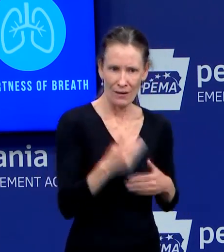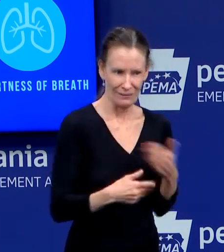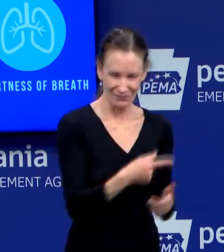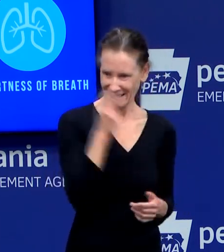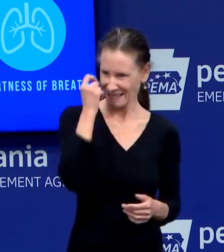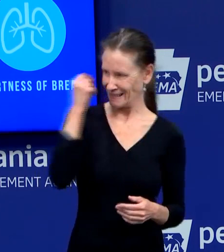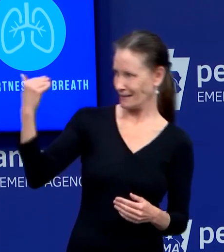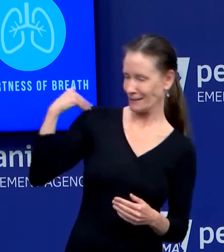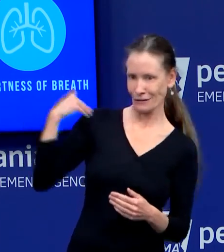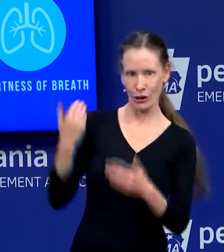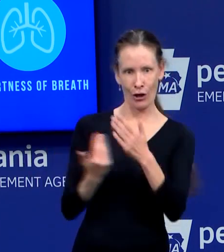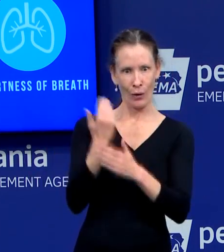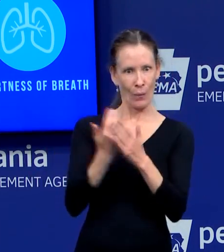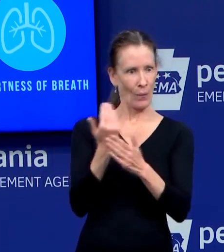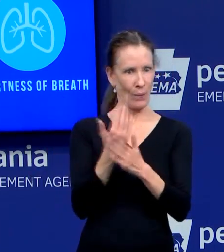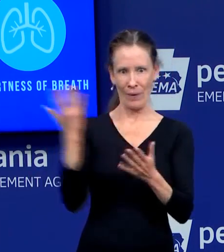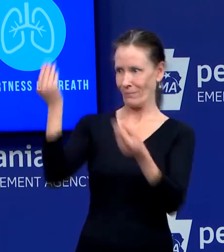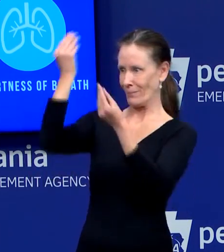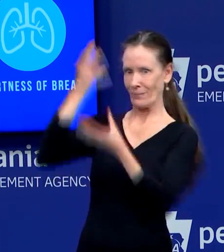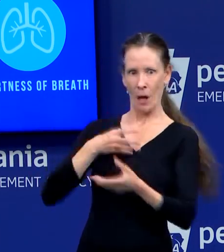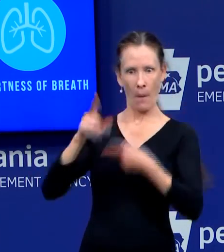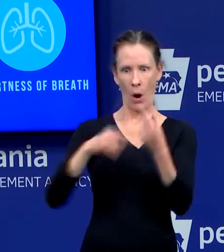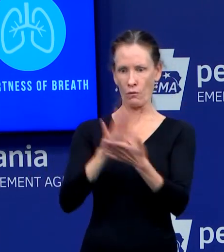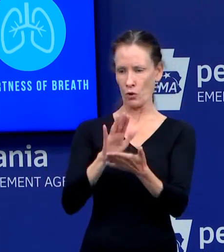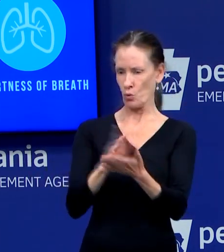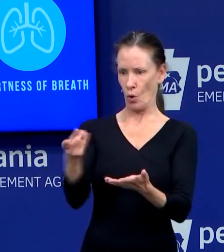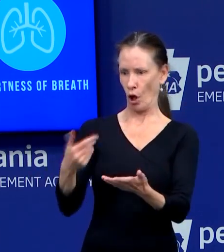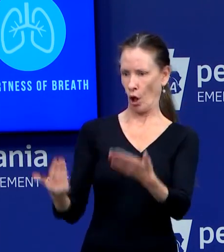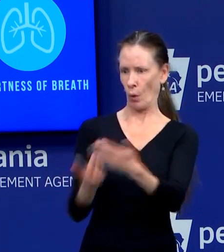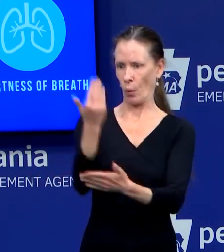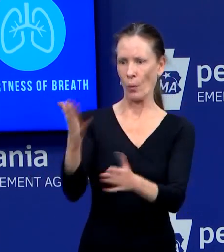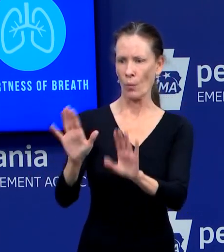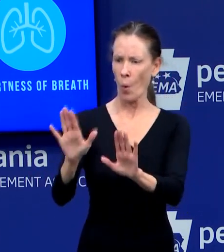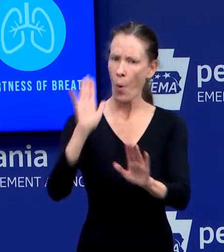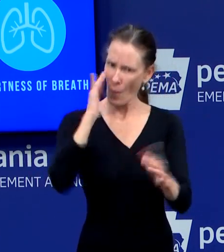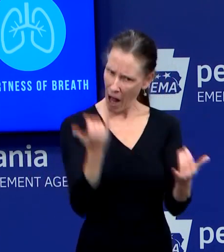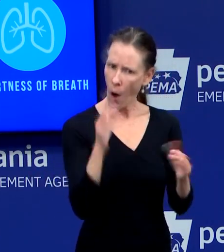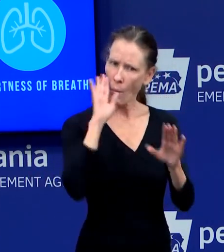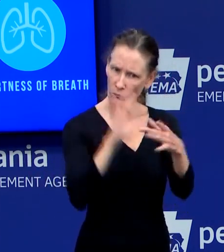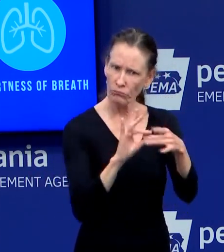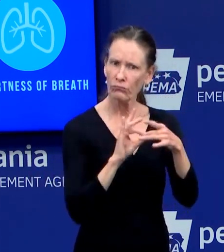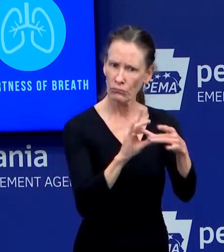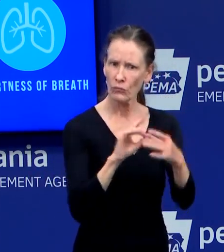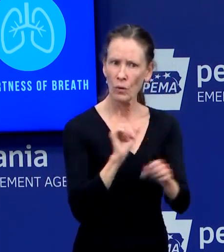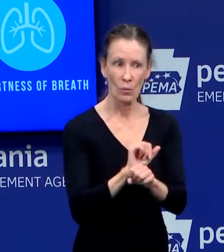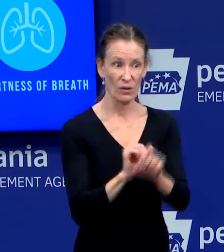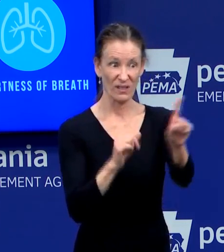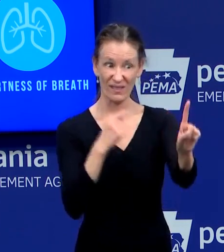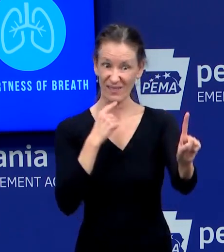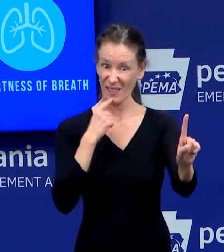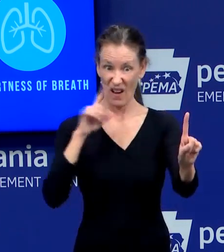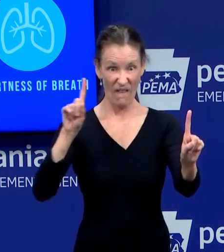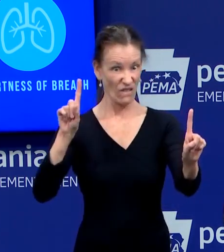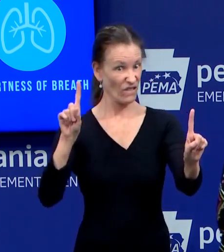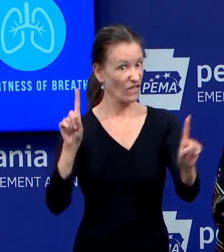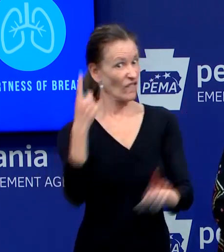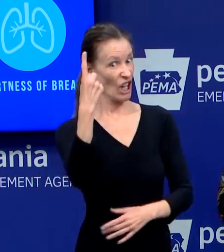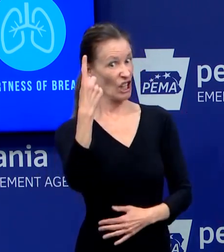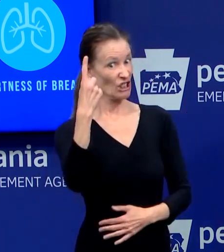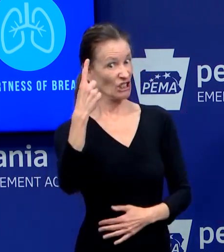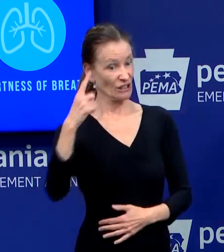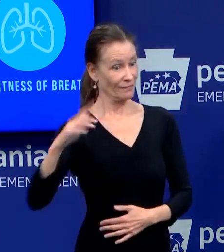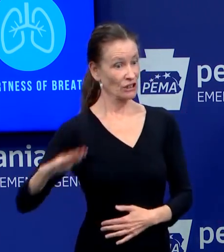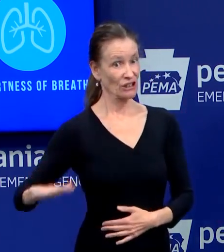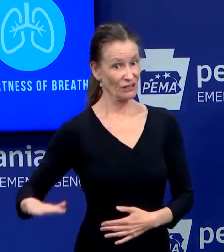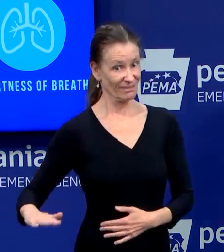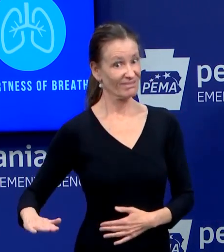results back. I was going to talk about that. Is that the first child, or... That would be the first, yeah, Dr. Watkins? patient. It